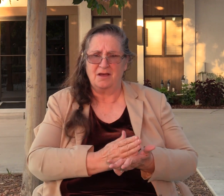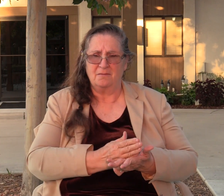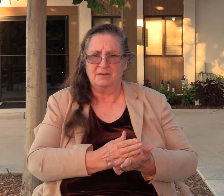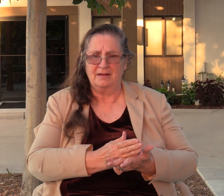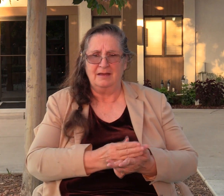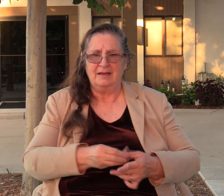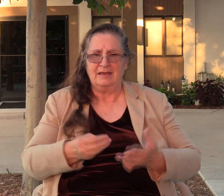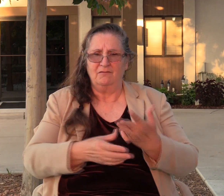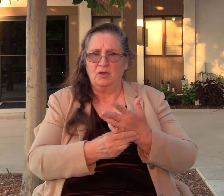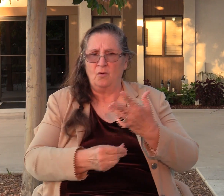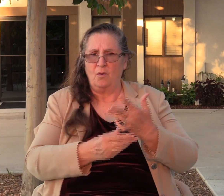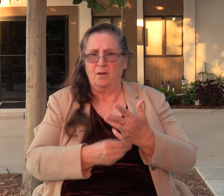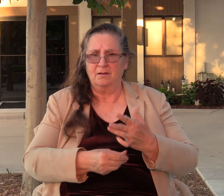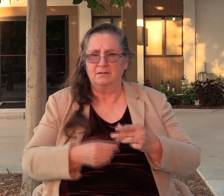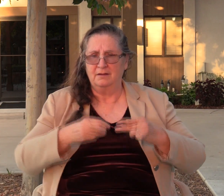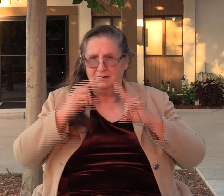men and go to sway over trees?